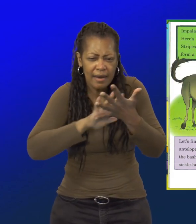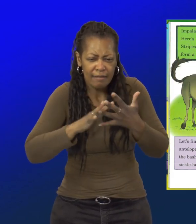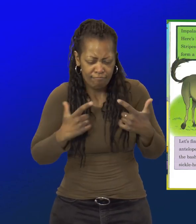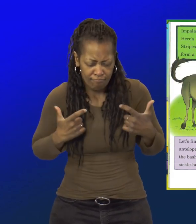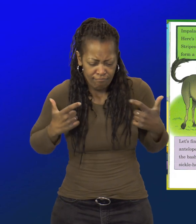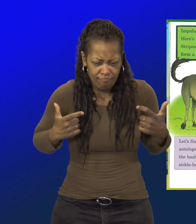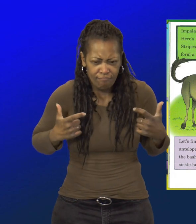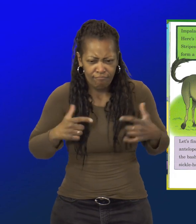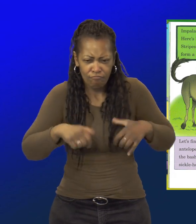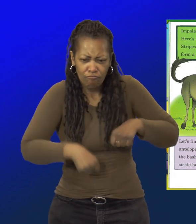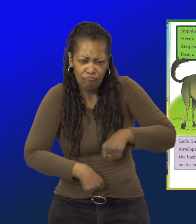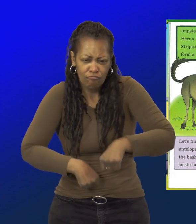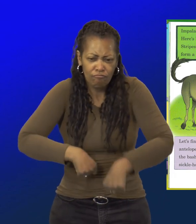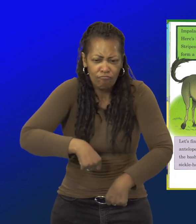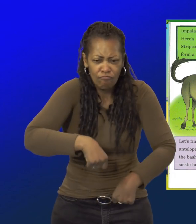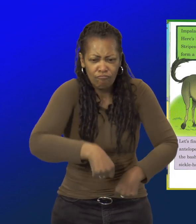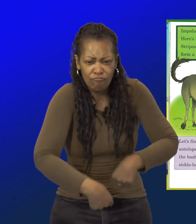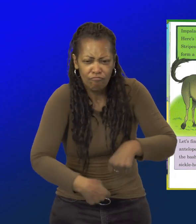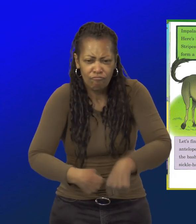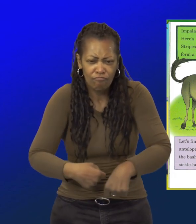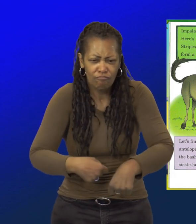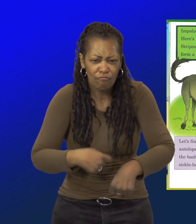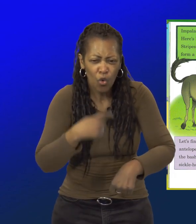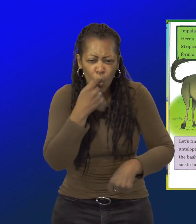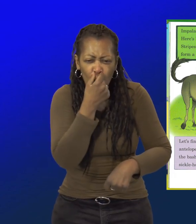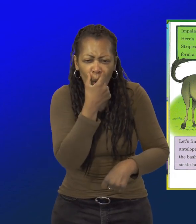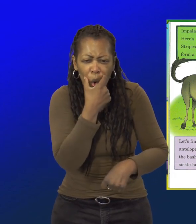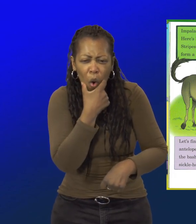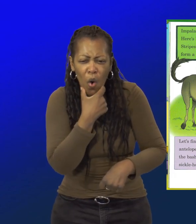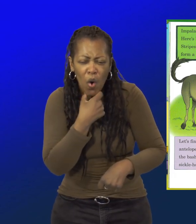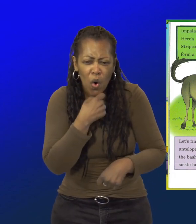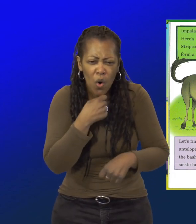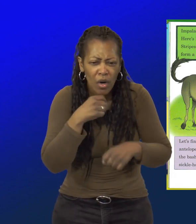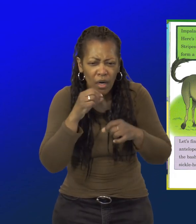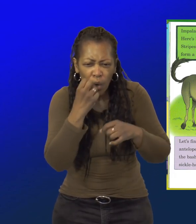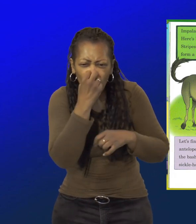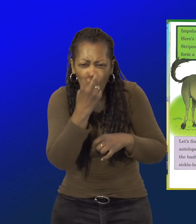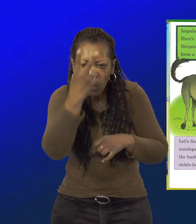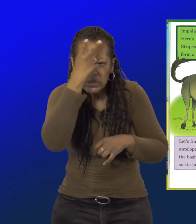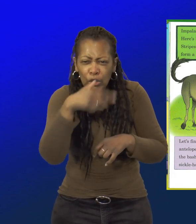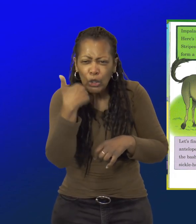A beard like a goat. A wildebeest, of course.